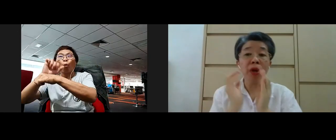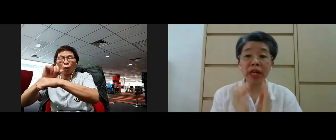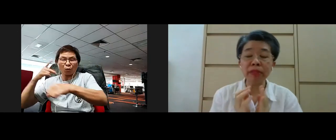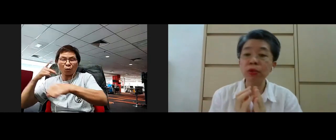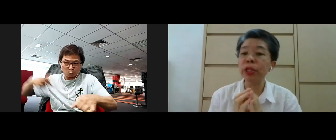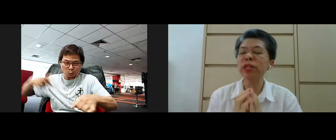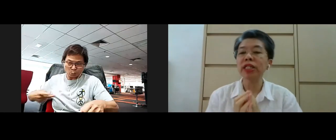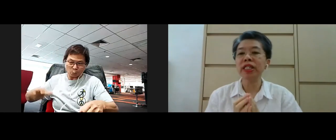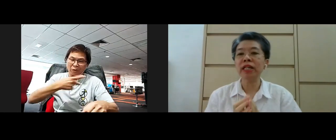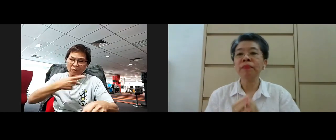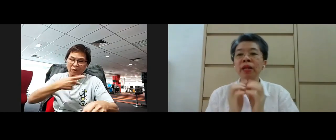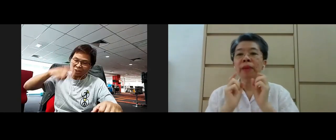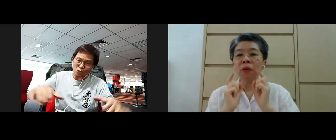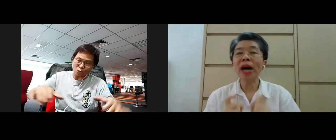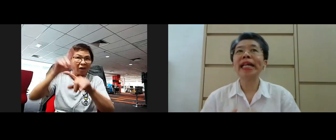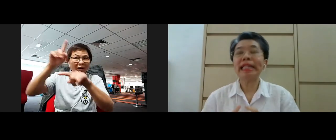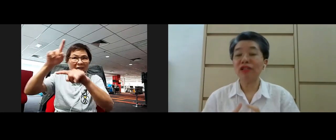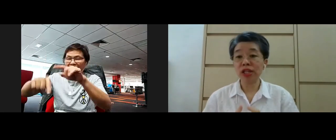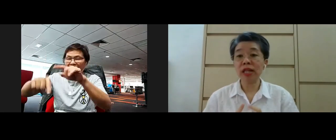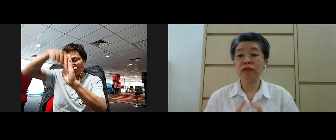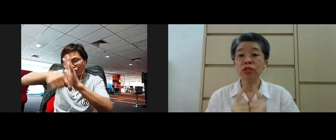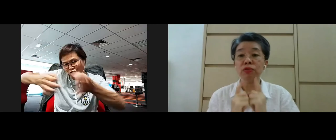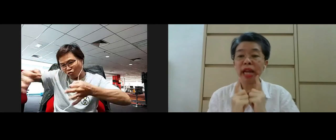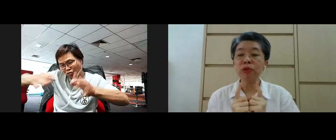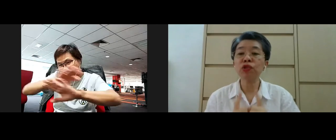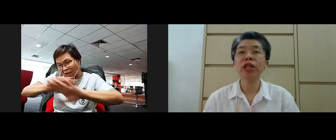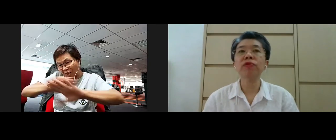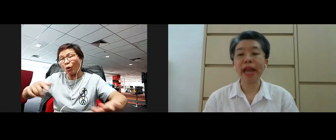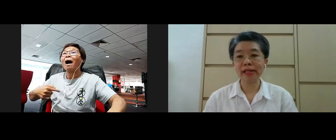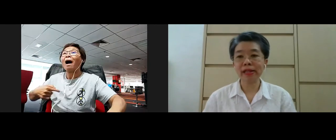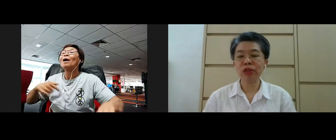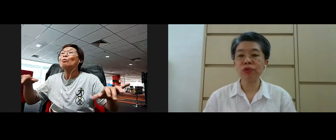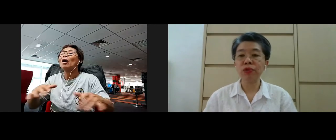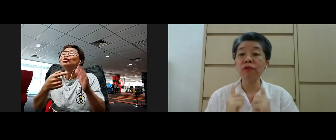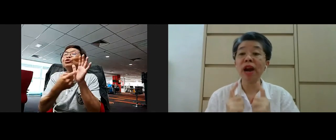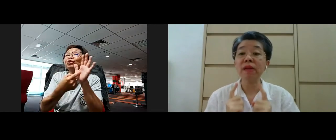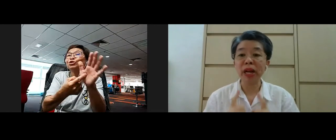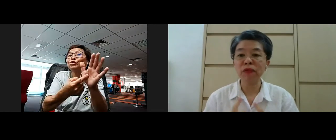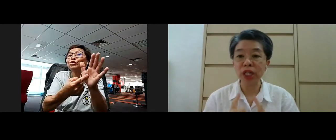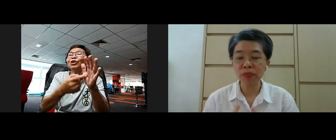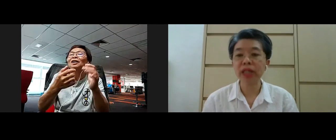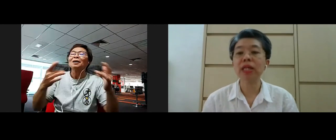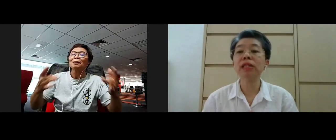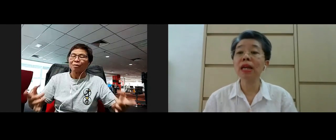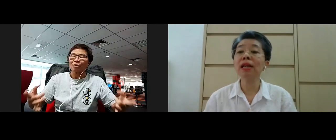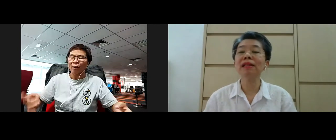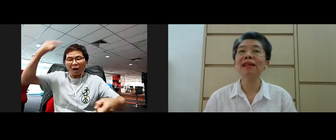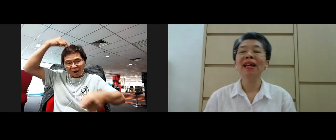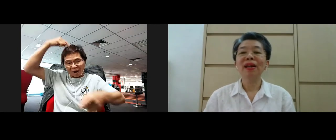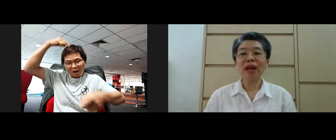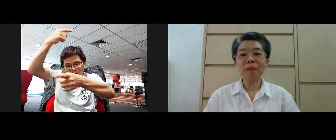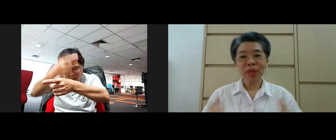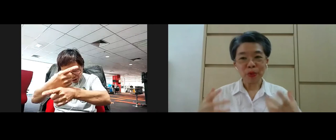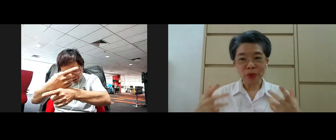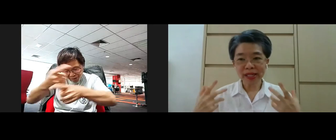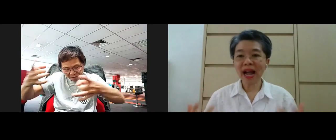yeah I'm not able to go into the detail but what I did just now to demonstrate to the exercise to you right mindfulness practice is